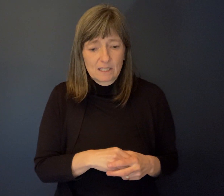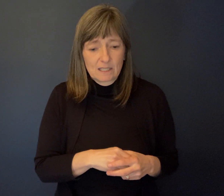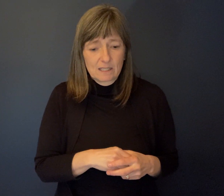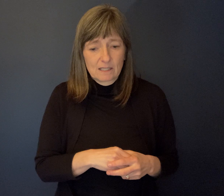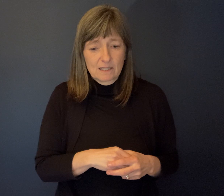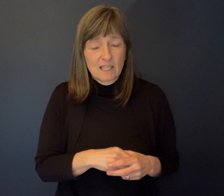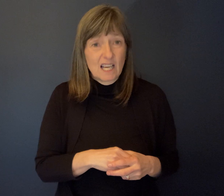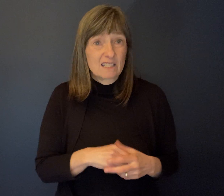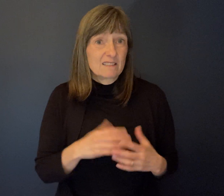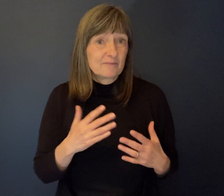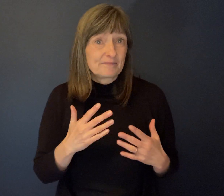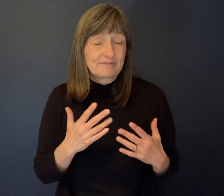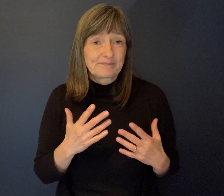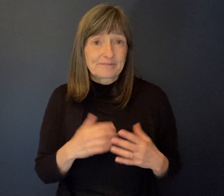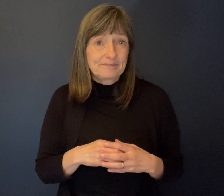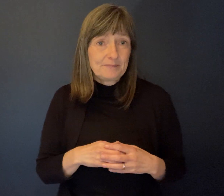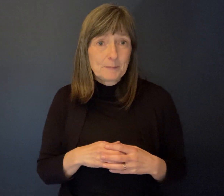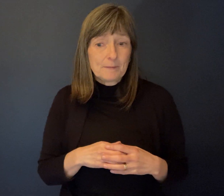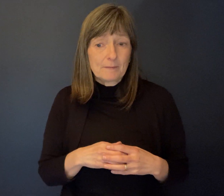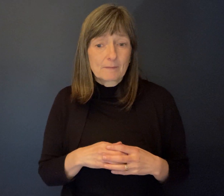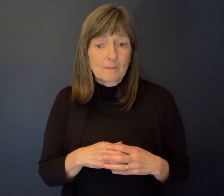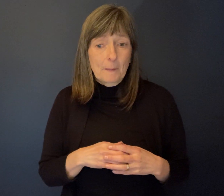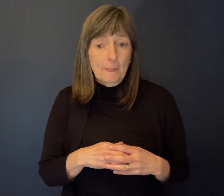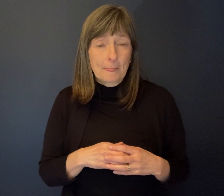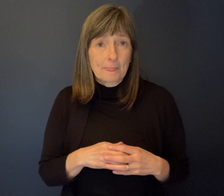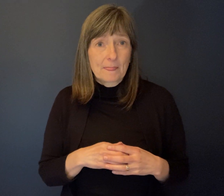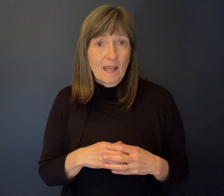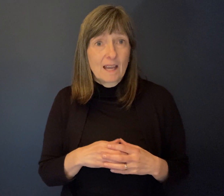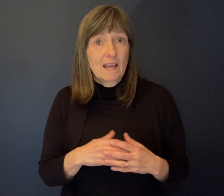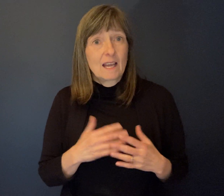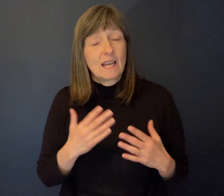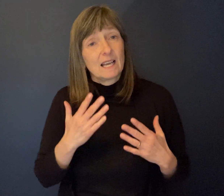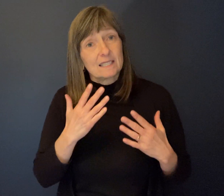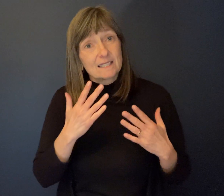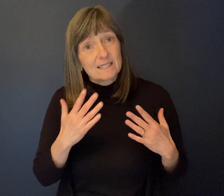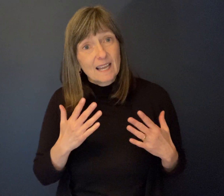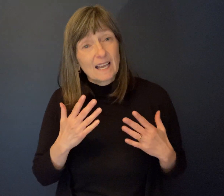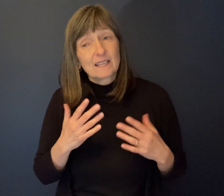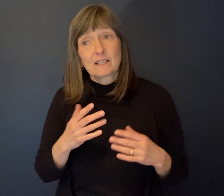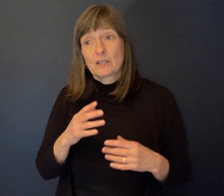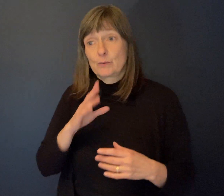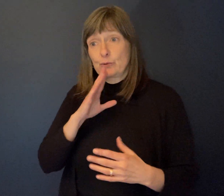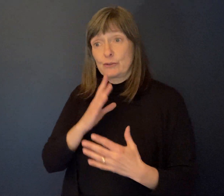sadly, uh, incredible focus put on the deinstitutionalization, um,